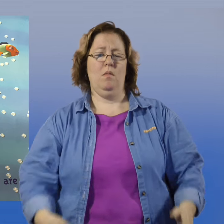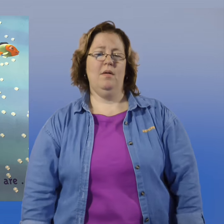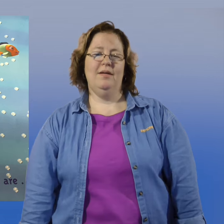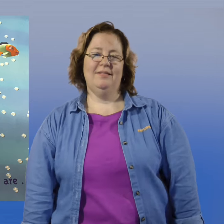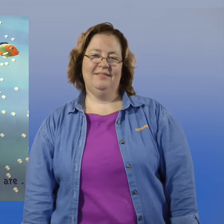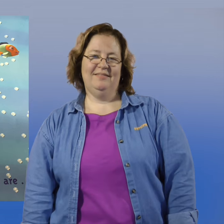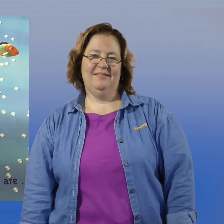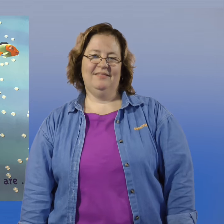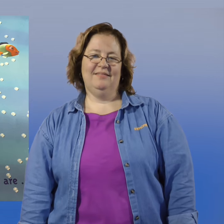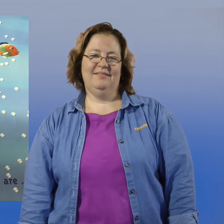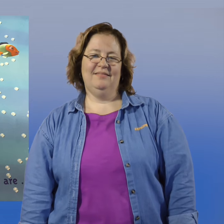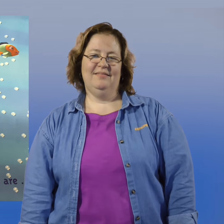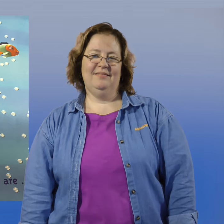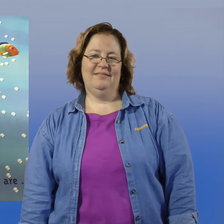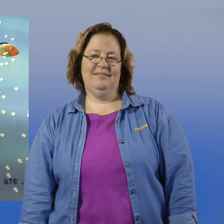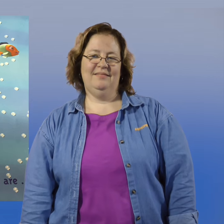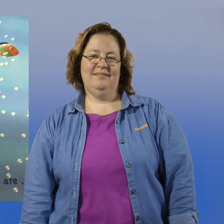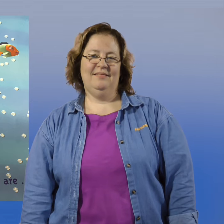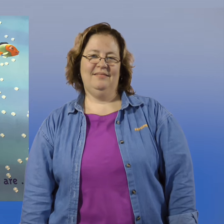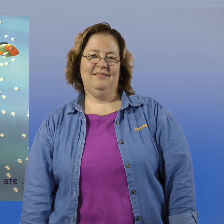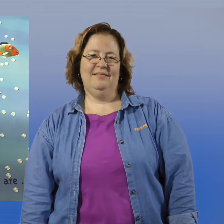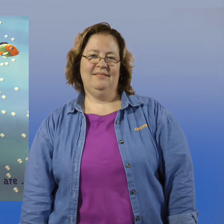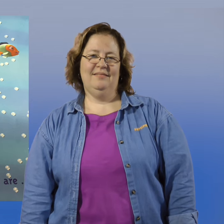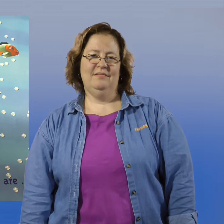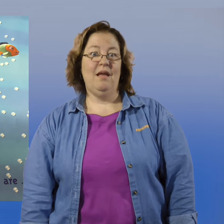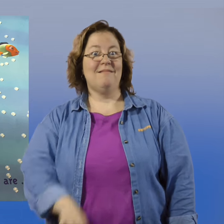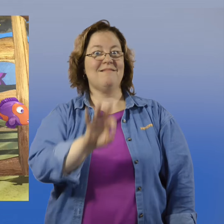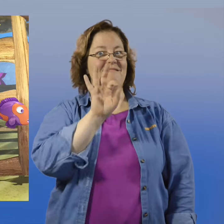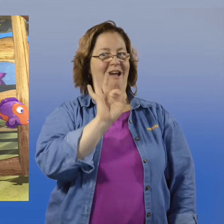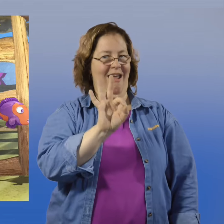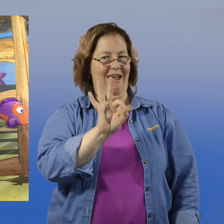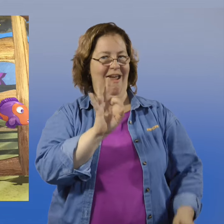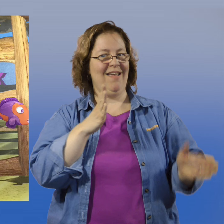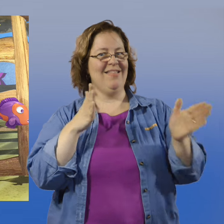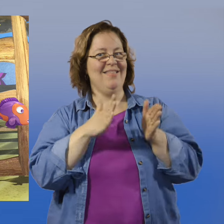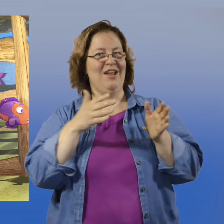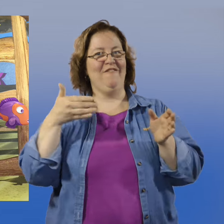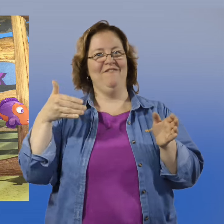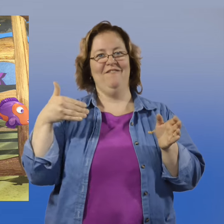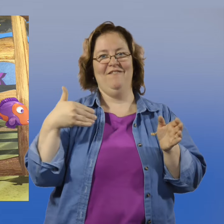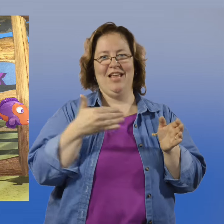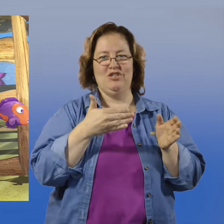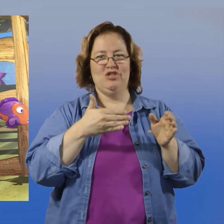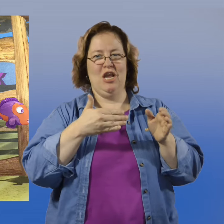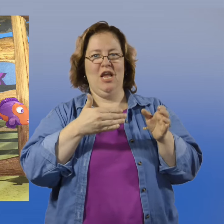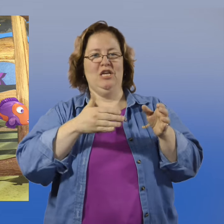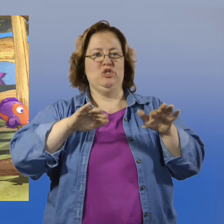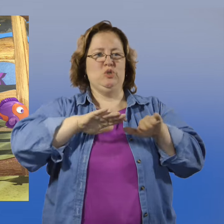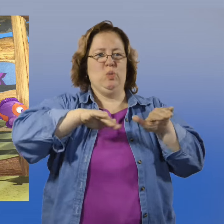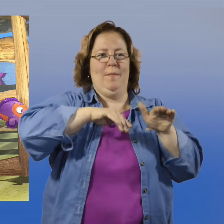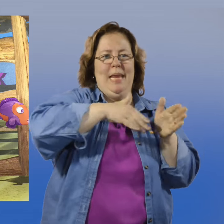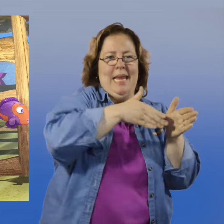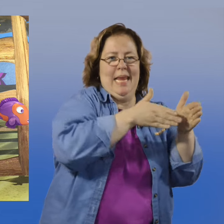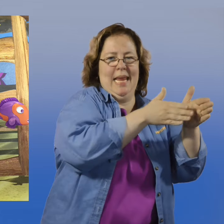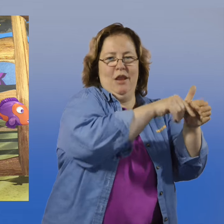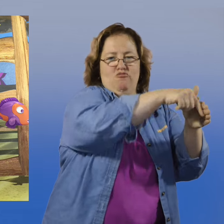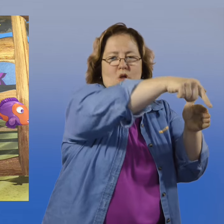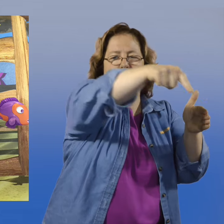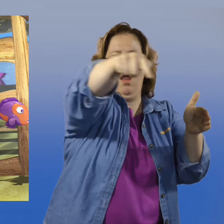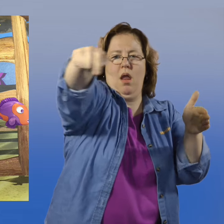nine little fish swimming around a crate.